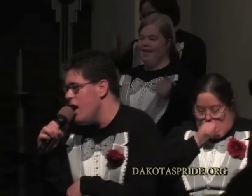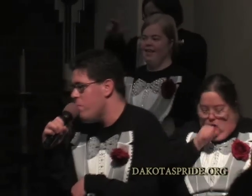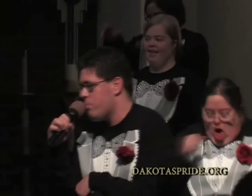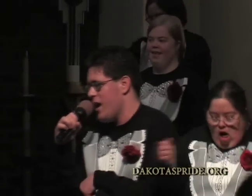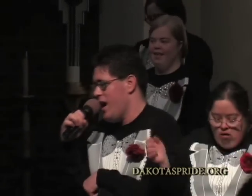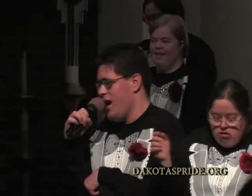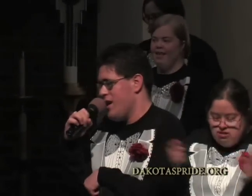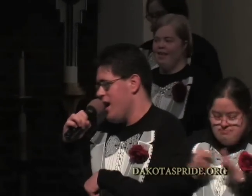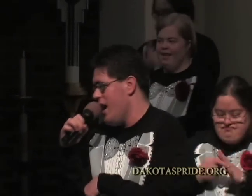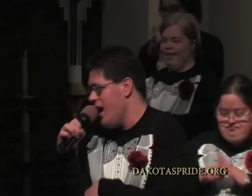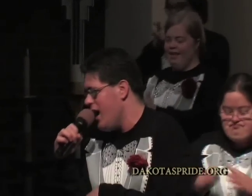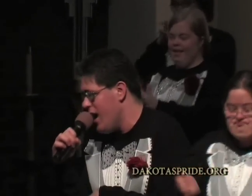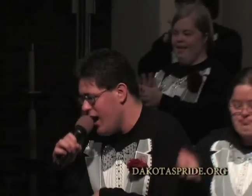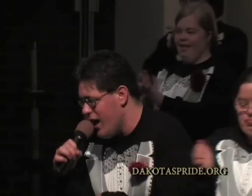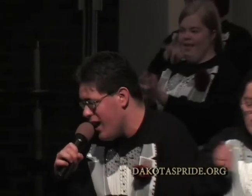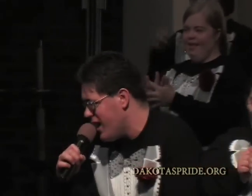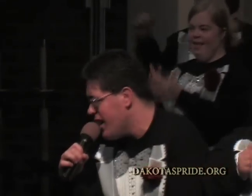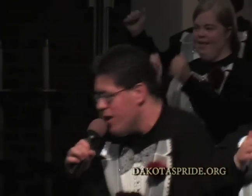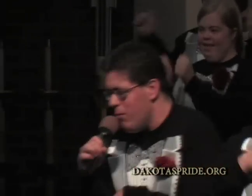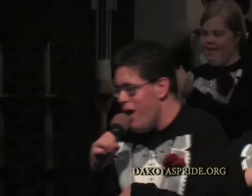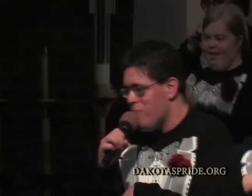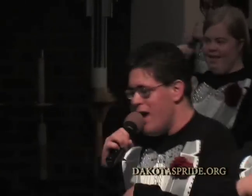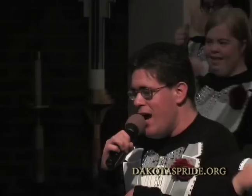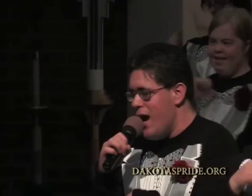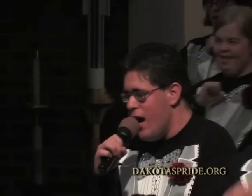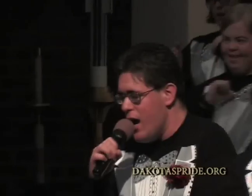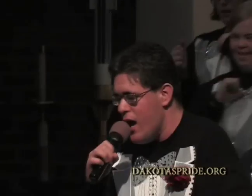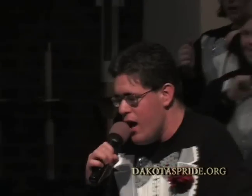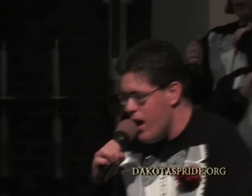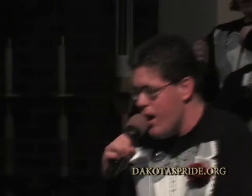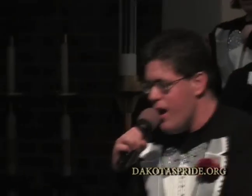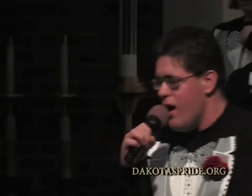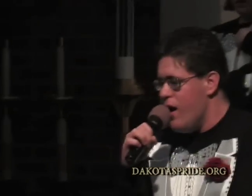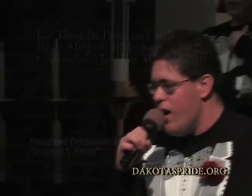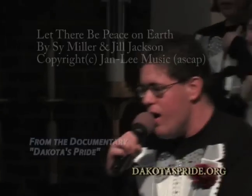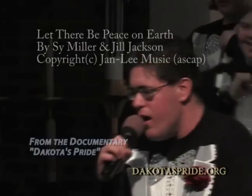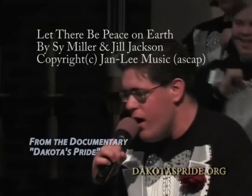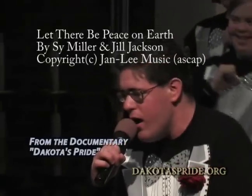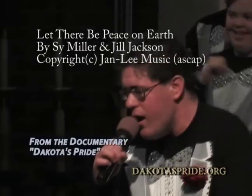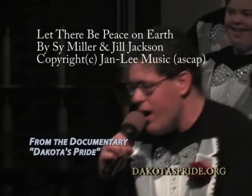it begin with me. Let there